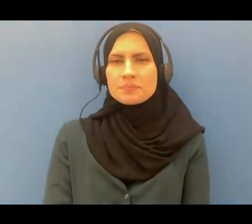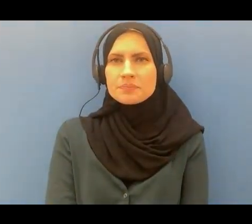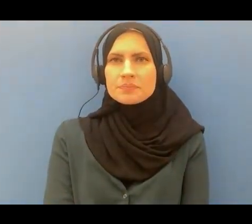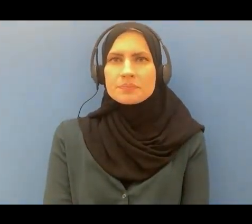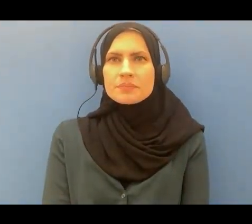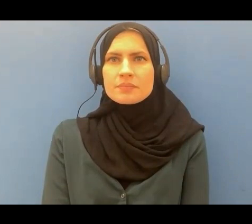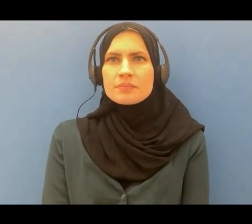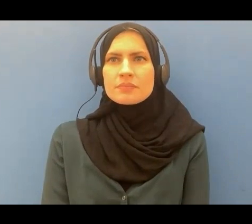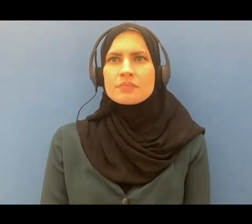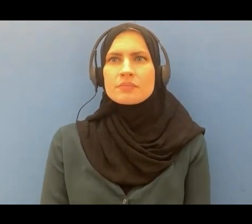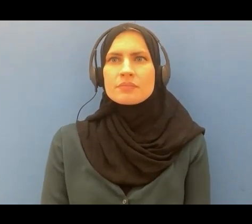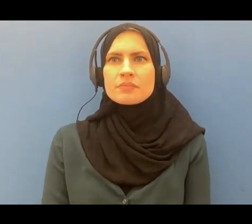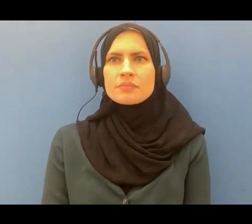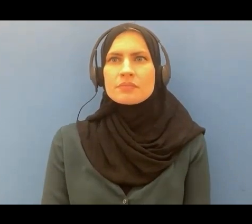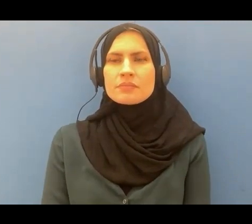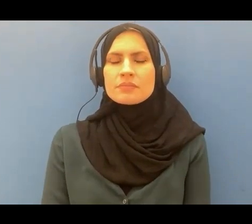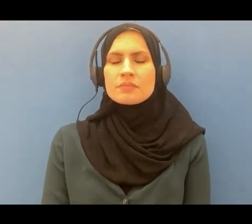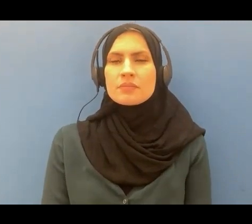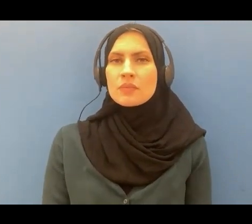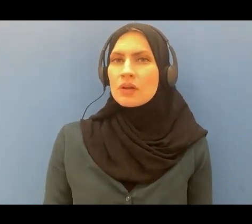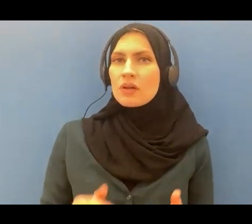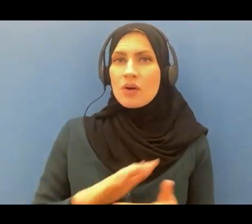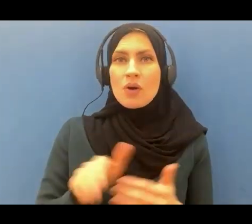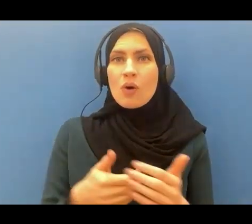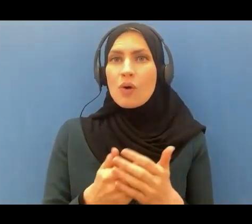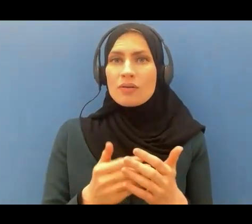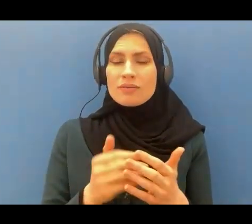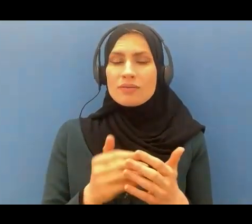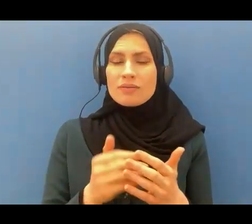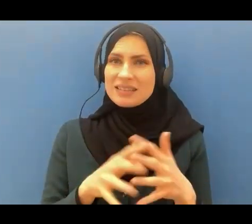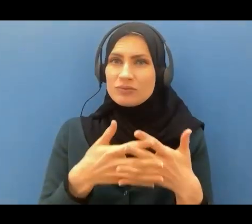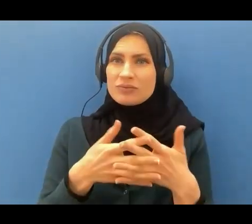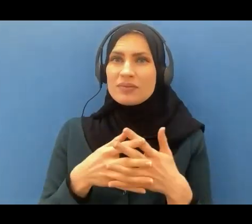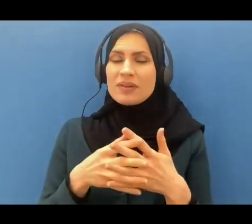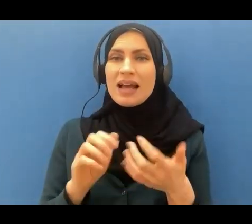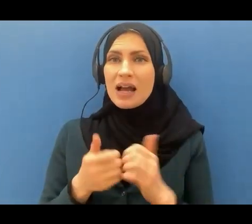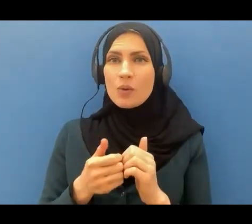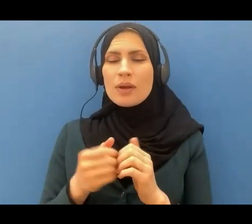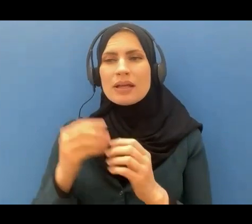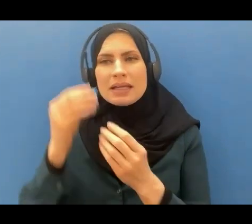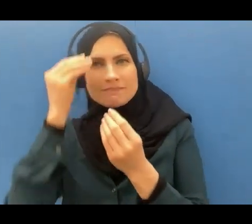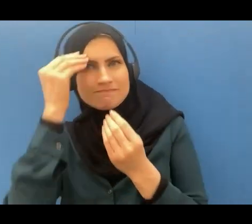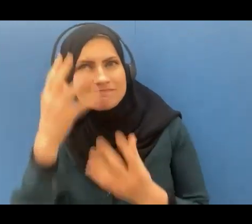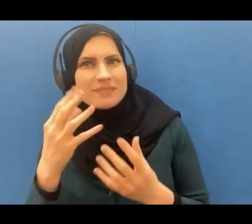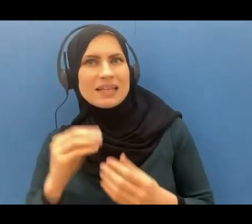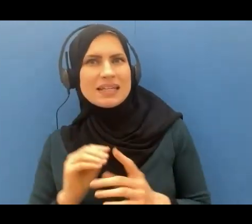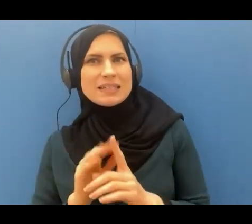or by inspiration to the prophet peace be upon him and the prophet would share it with us in the form of